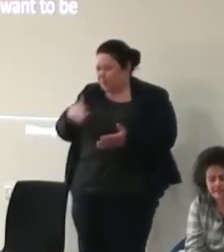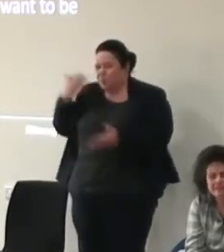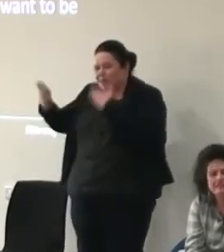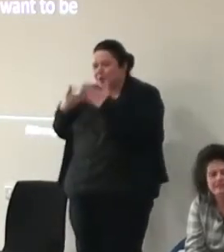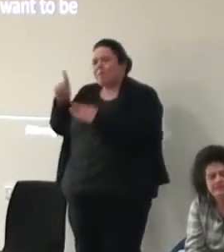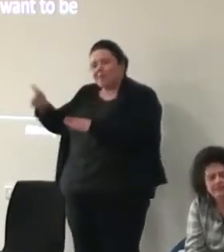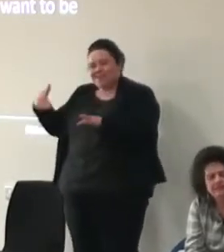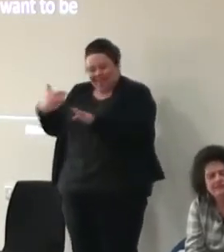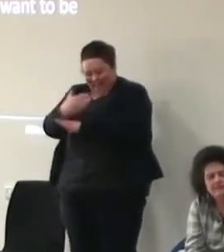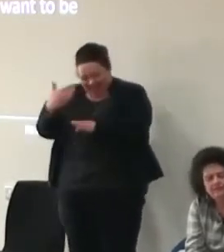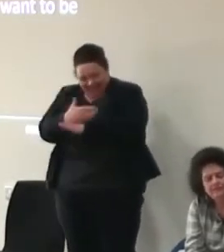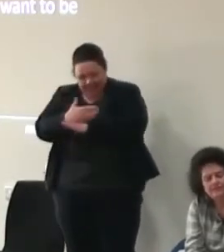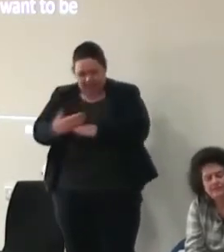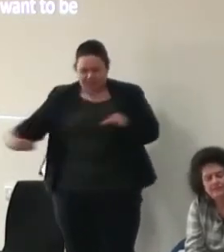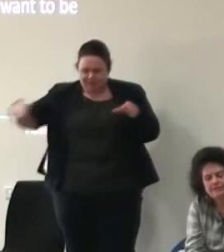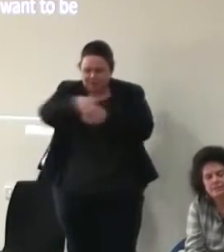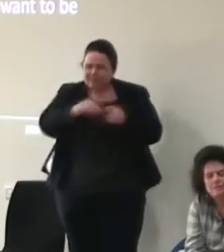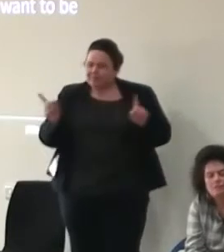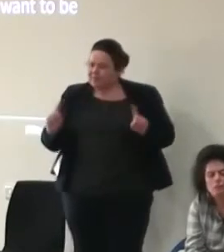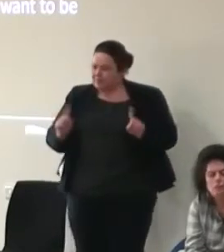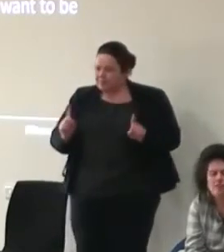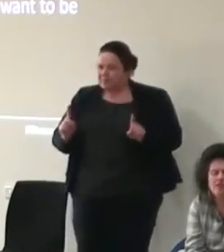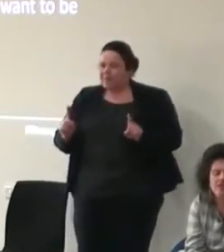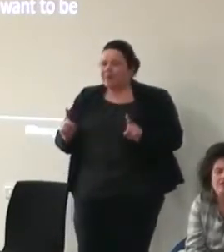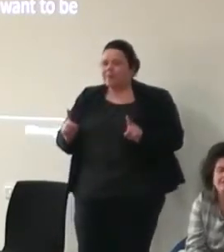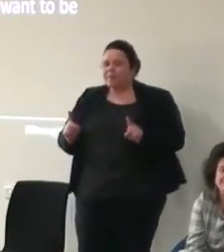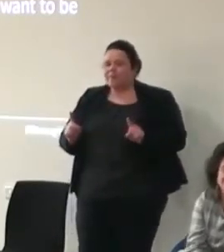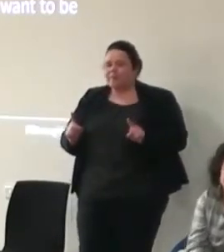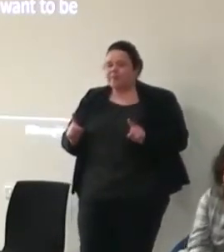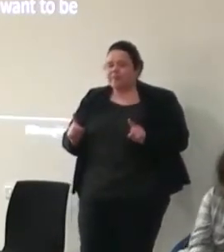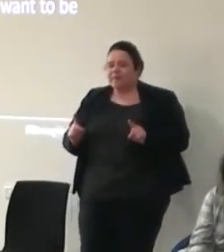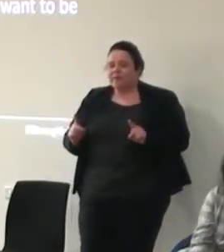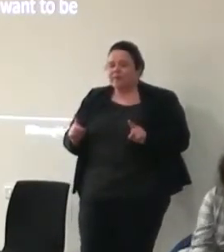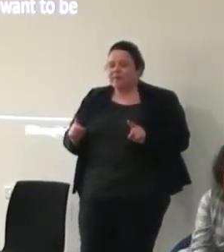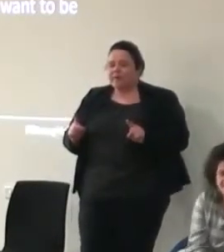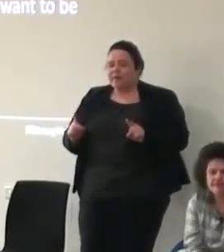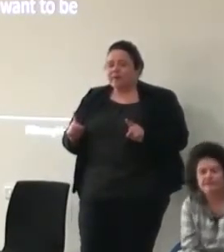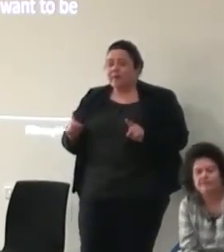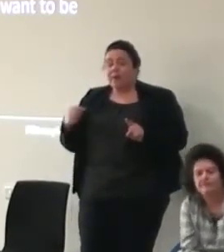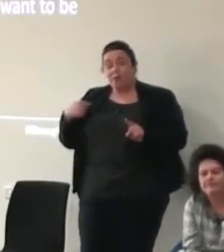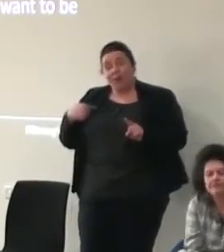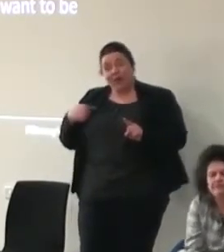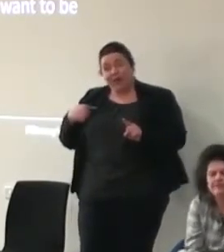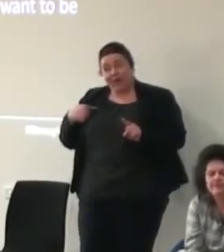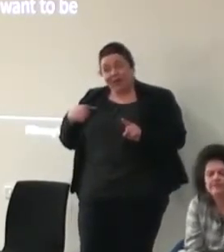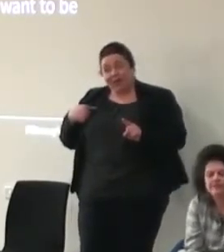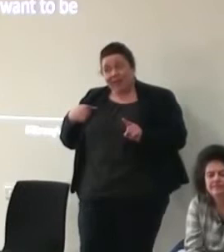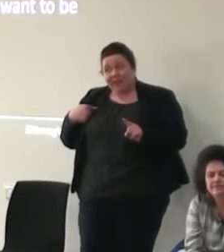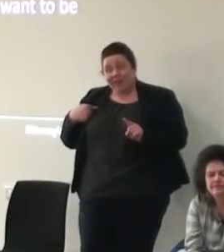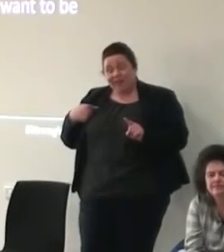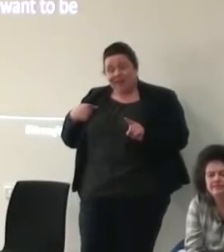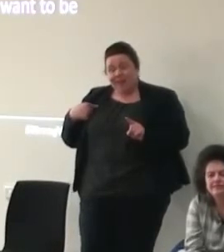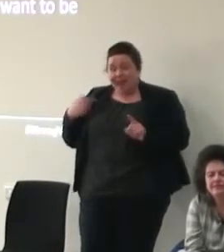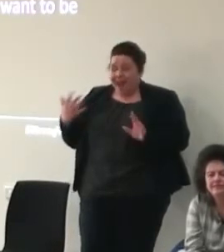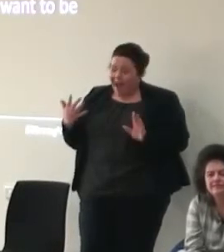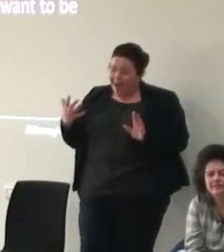work that they would be involved in and it's not to say that we haven't addressed the term vulnerable